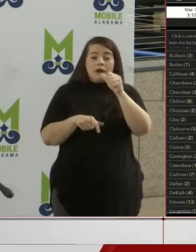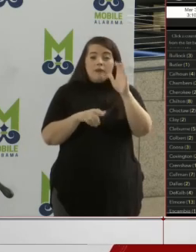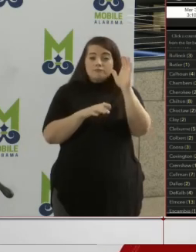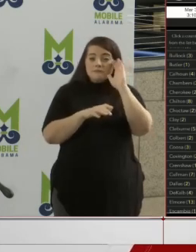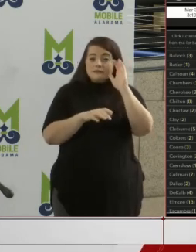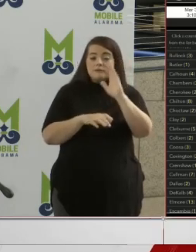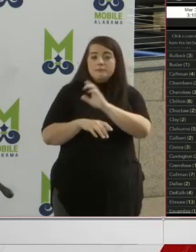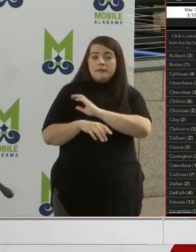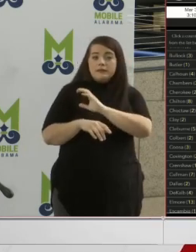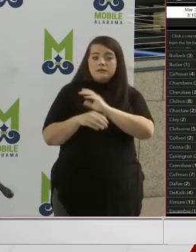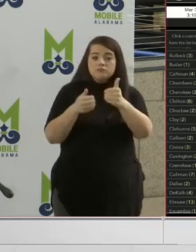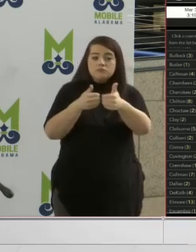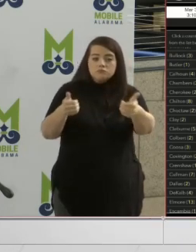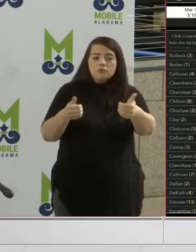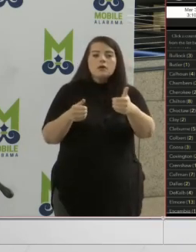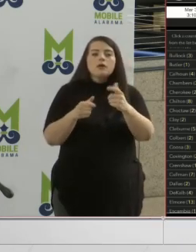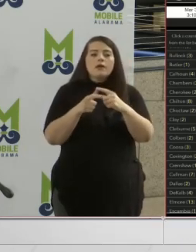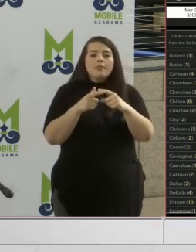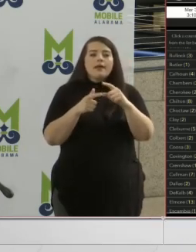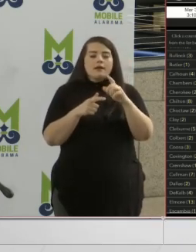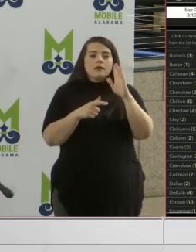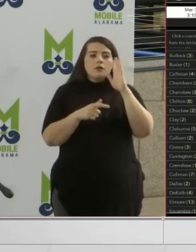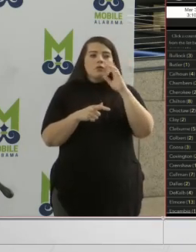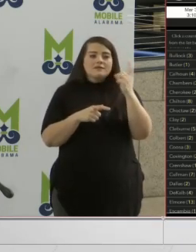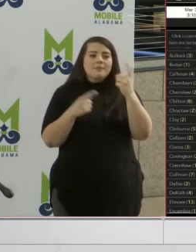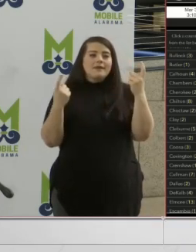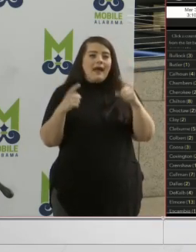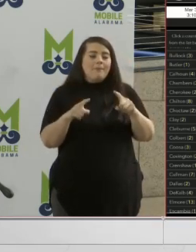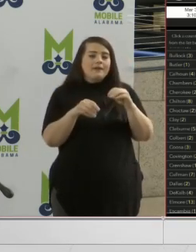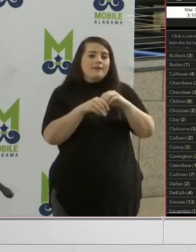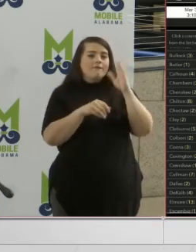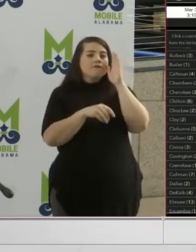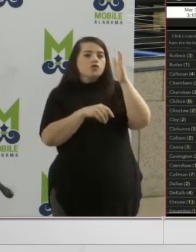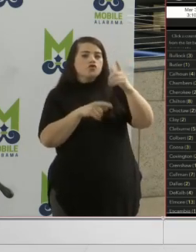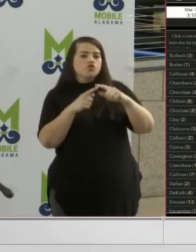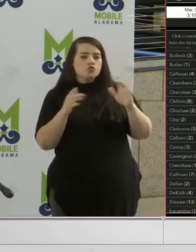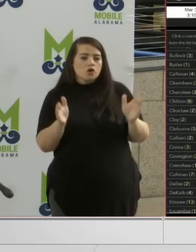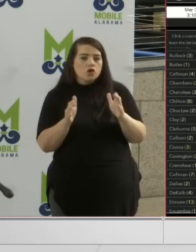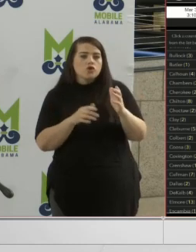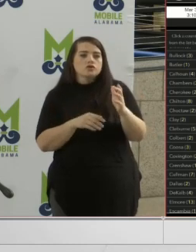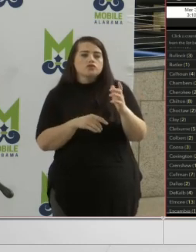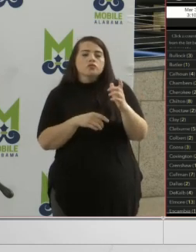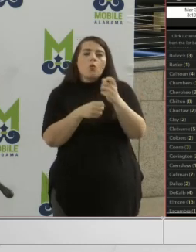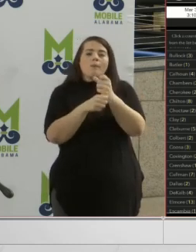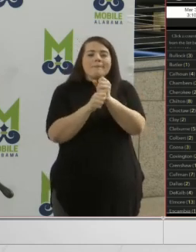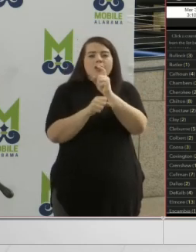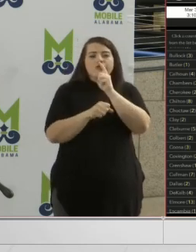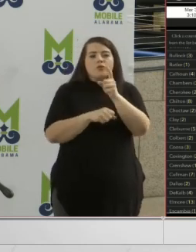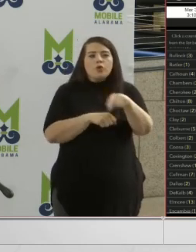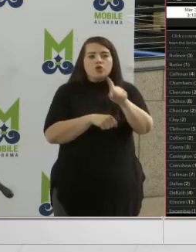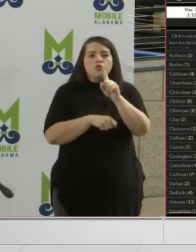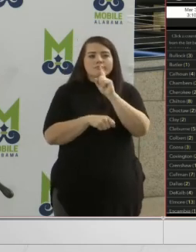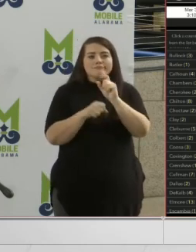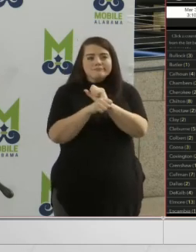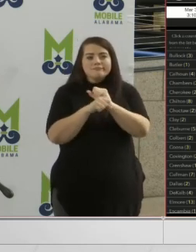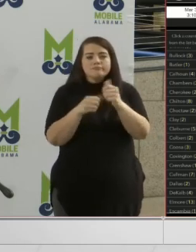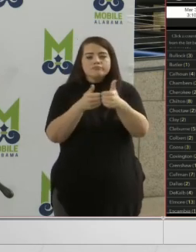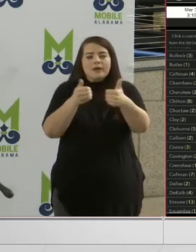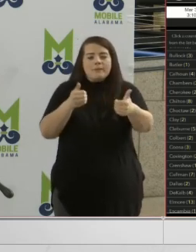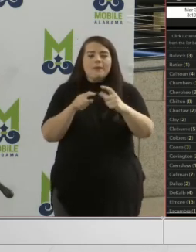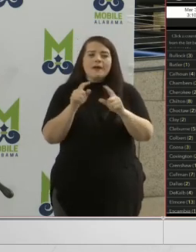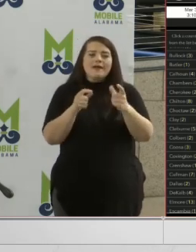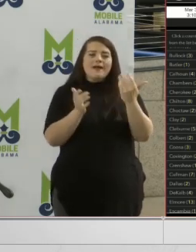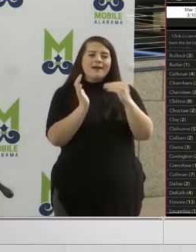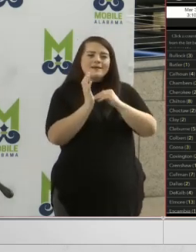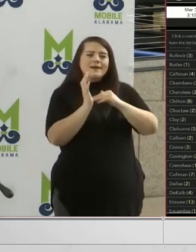have something else that we will come back in the future to encourage you or to make sure that you do disperse. But again, I